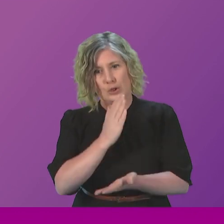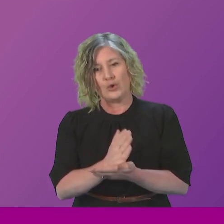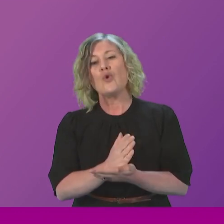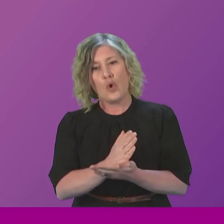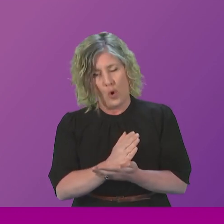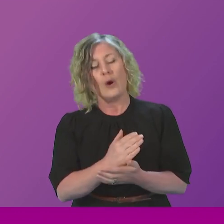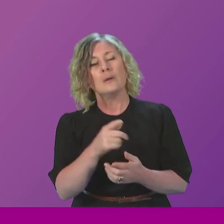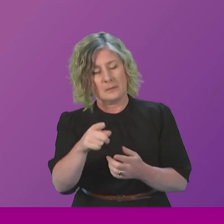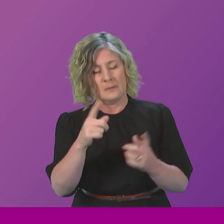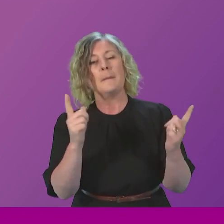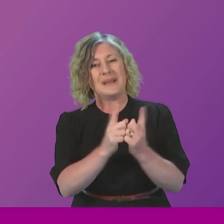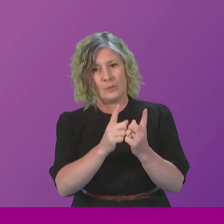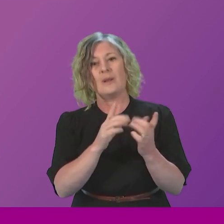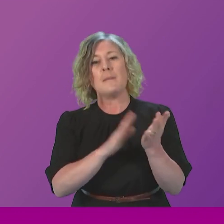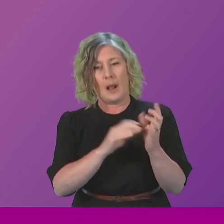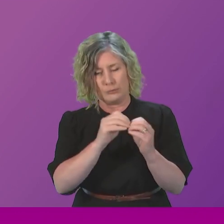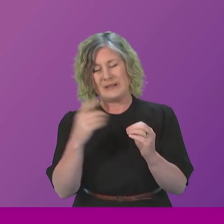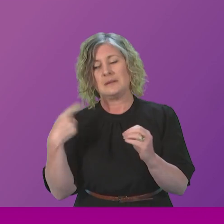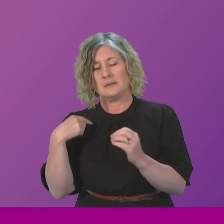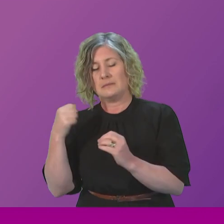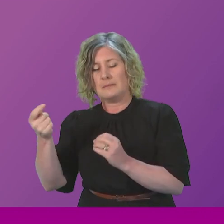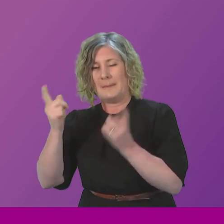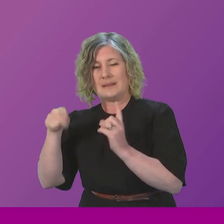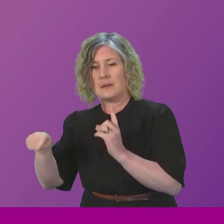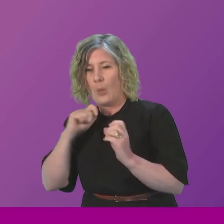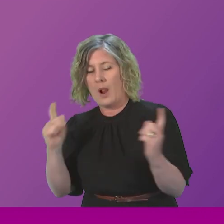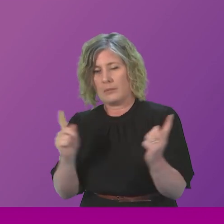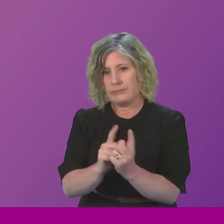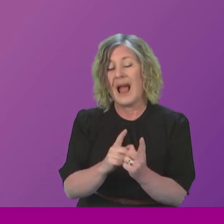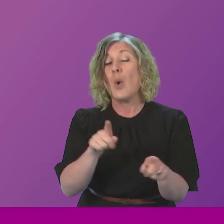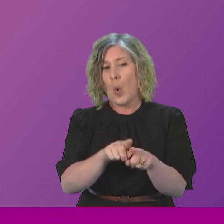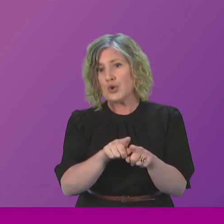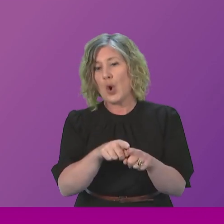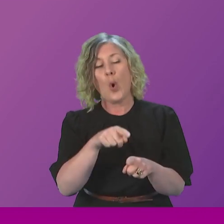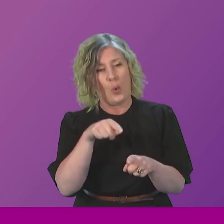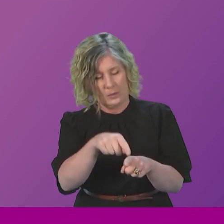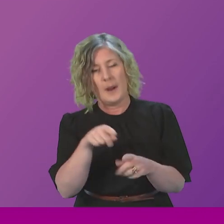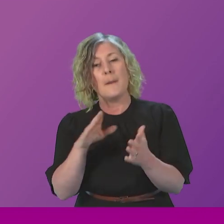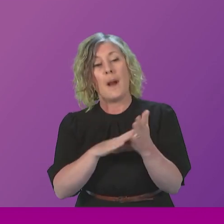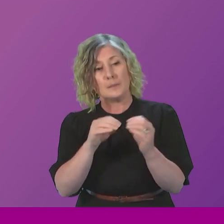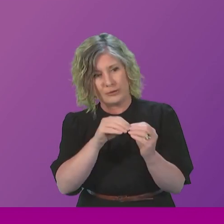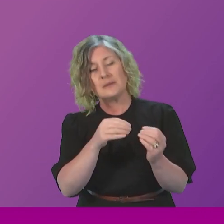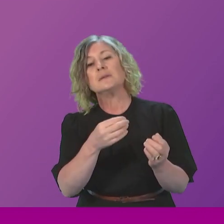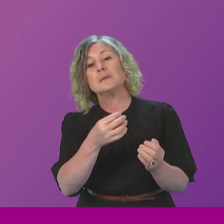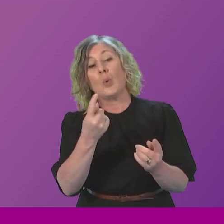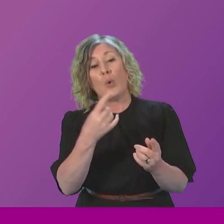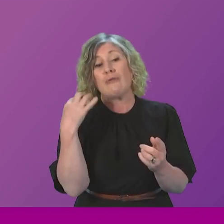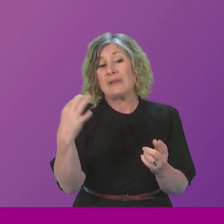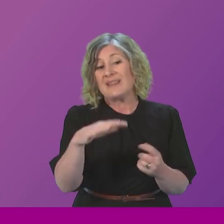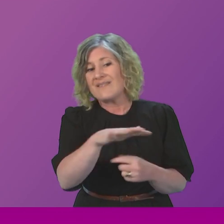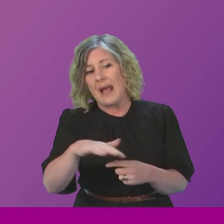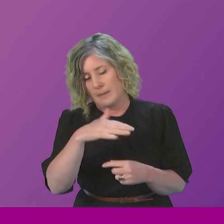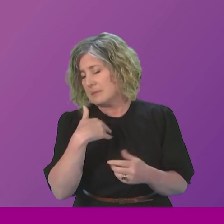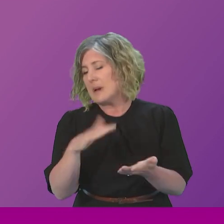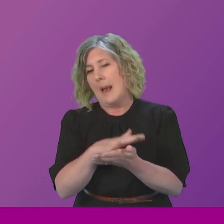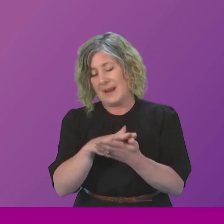does meet with Miles Briggs and of course I am more than happy to also consider a request that comes from Miles Briggs representing the families and I